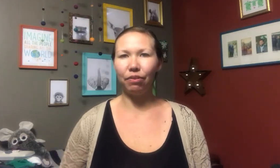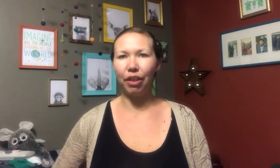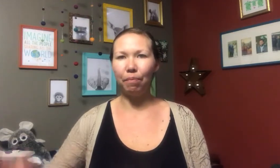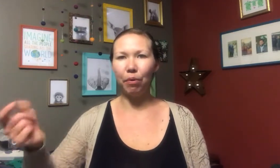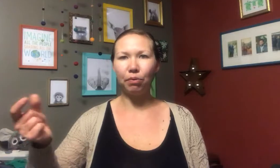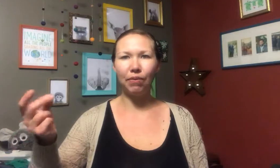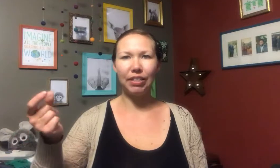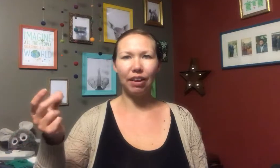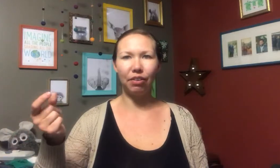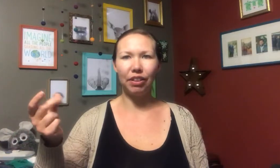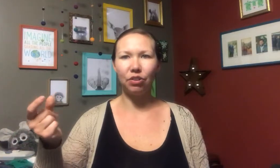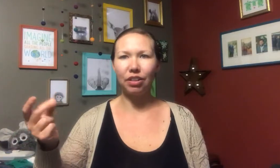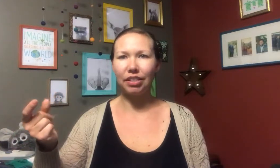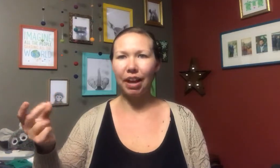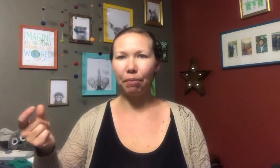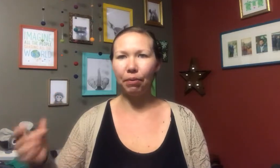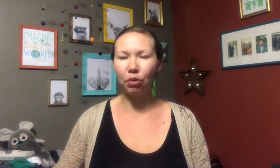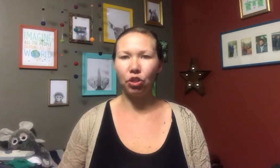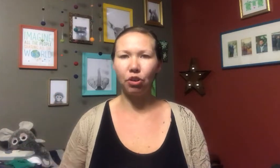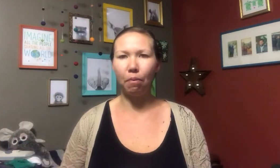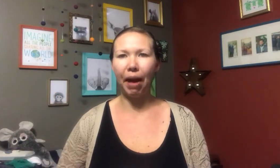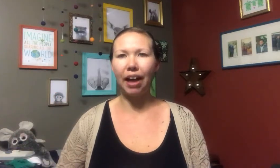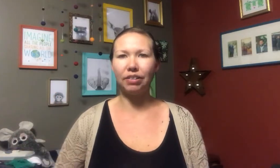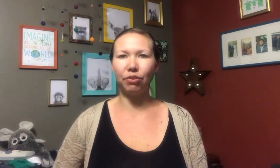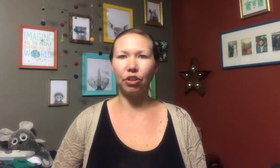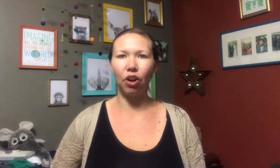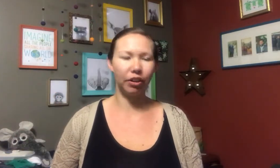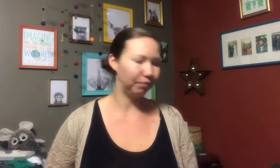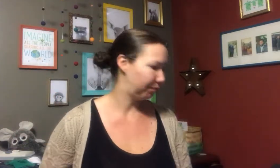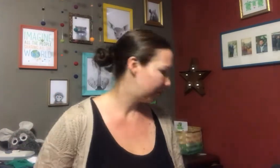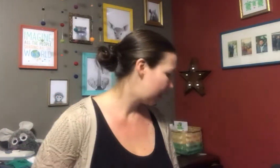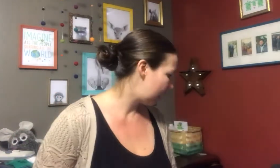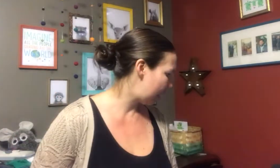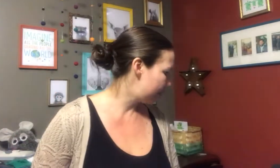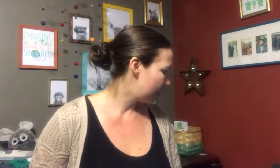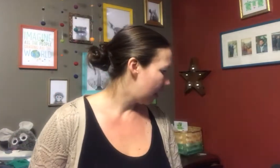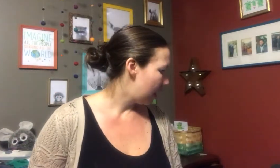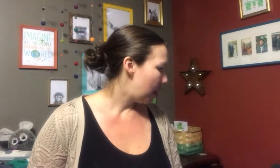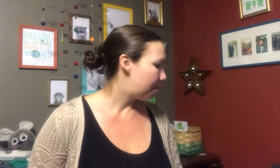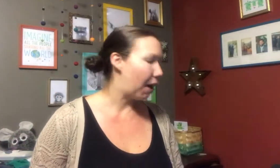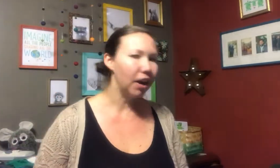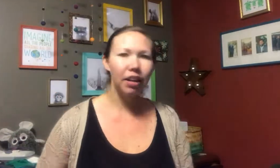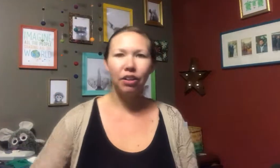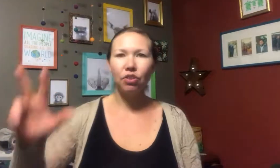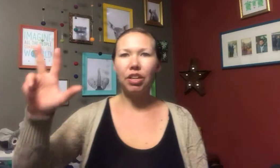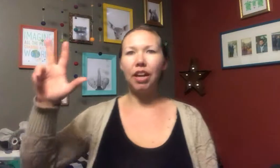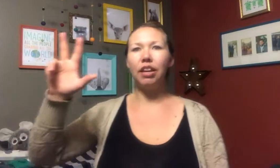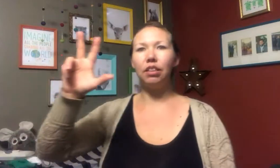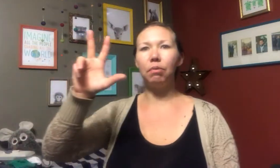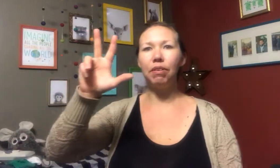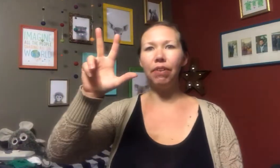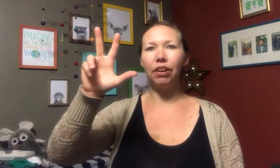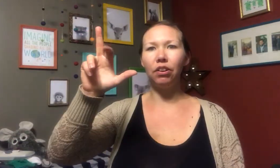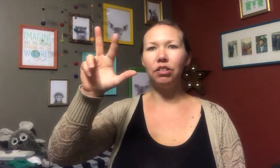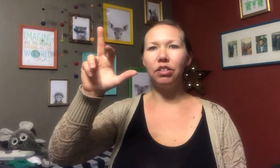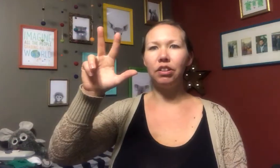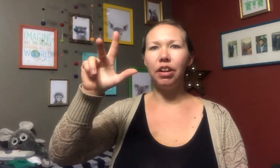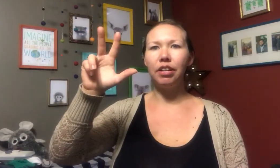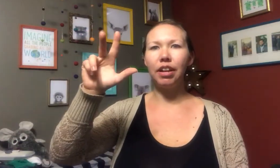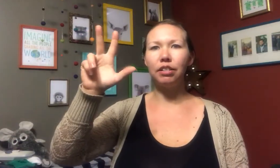for them. Most babies can't really do the snapping motion. So pat for dog. Okay. Bug, you take three fingers, index,